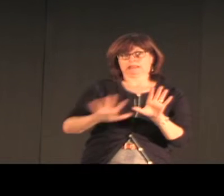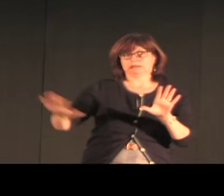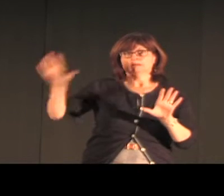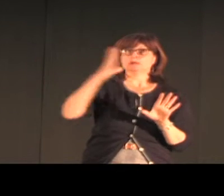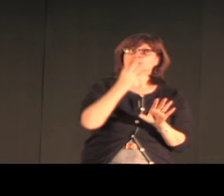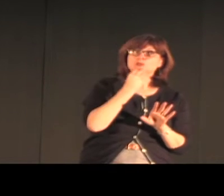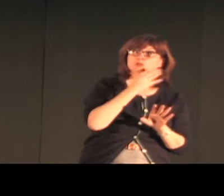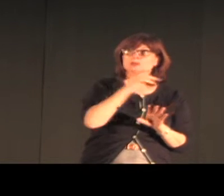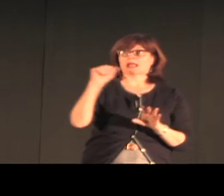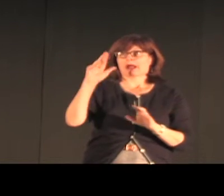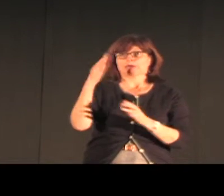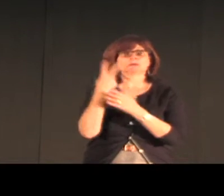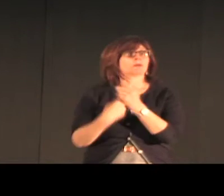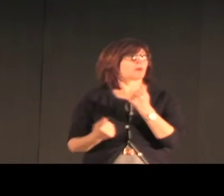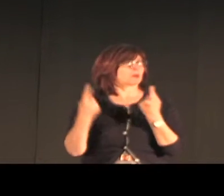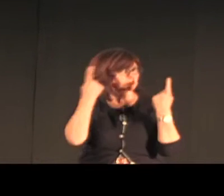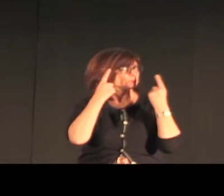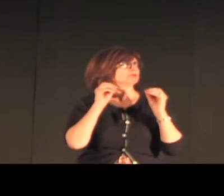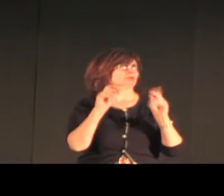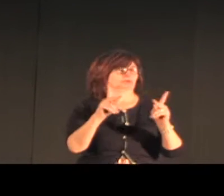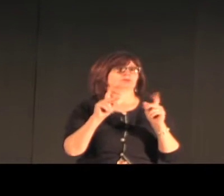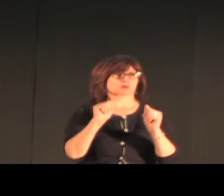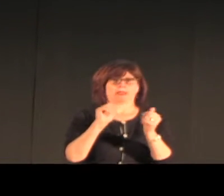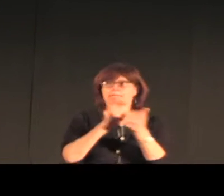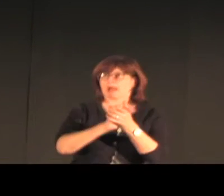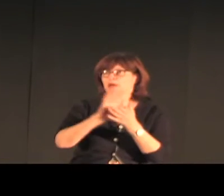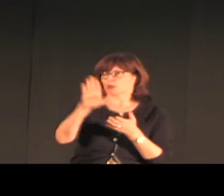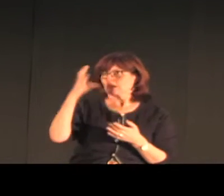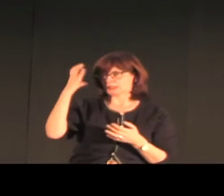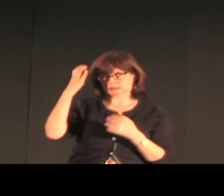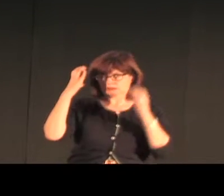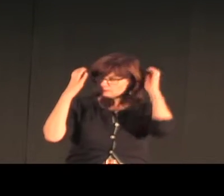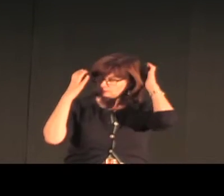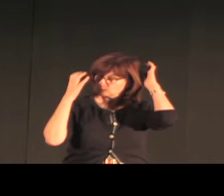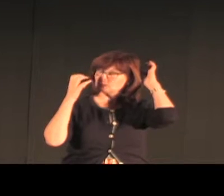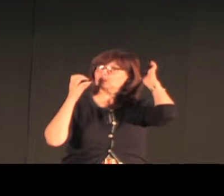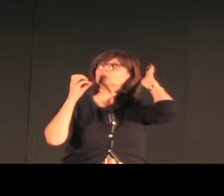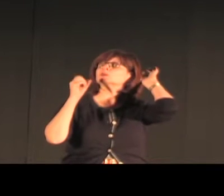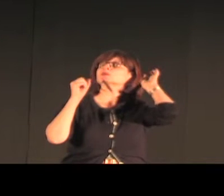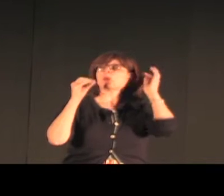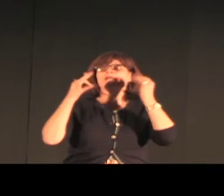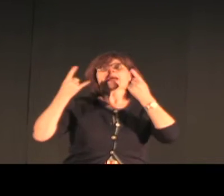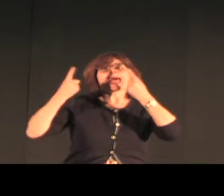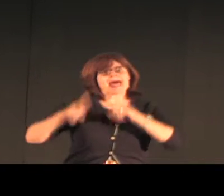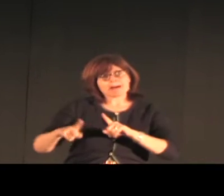especially in the Middle East, both Jews and Arabs feel that it's okay for cousins to intermarry.